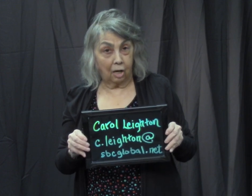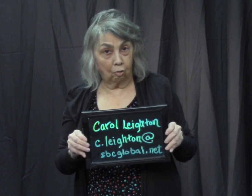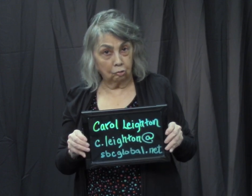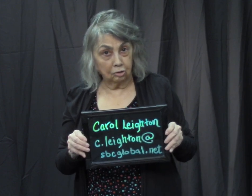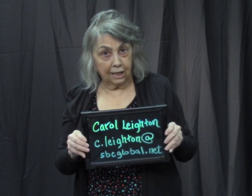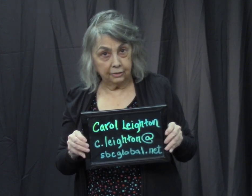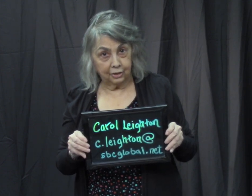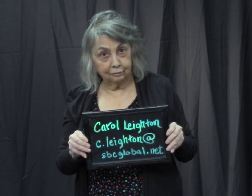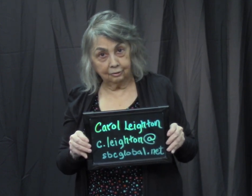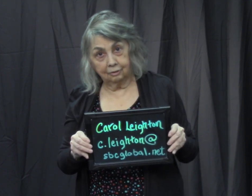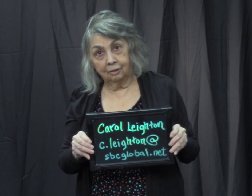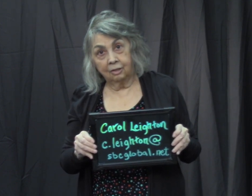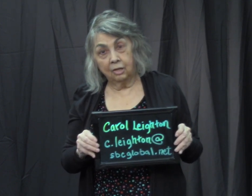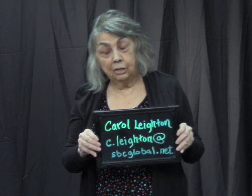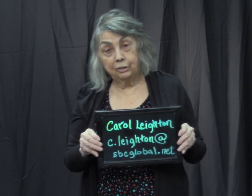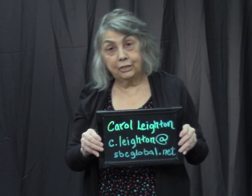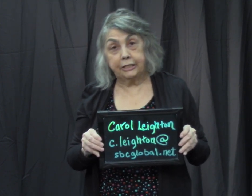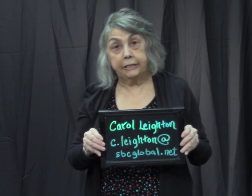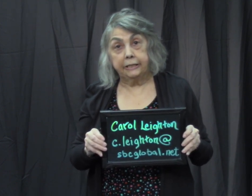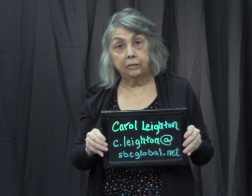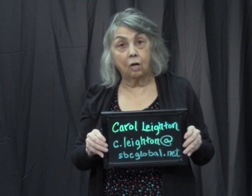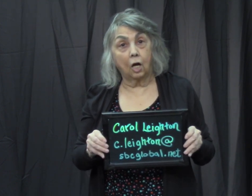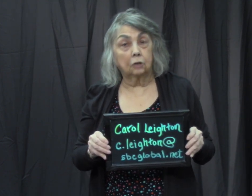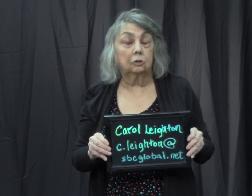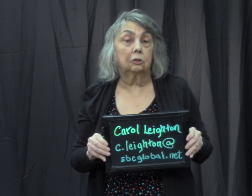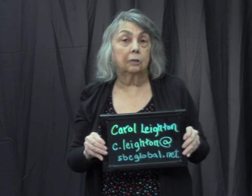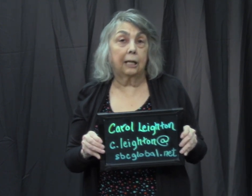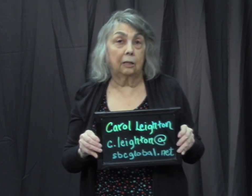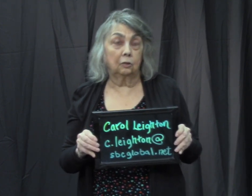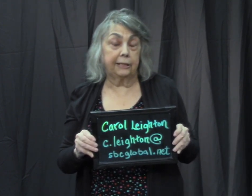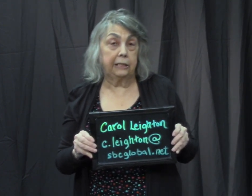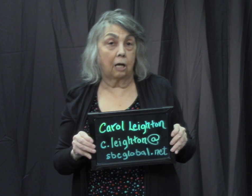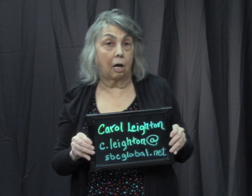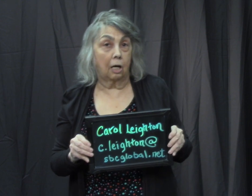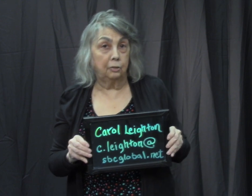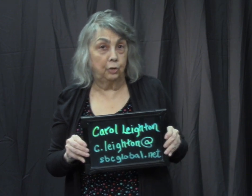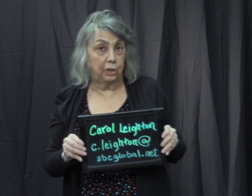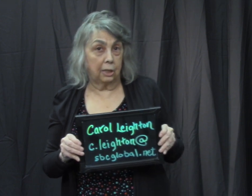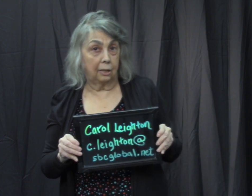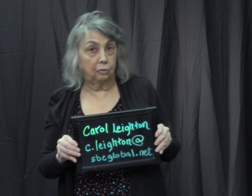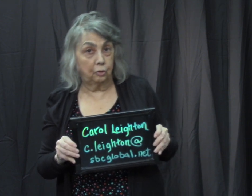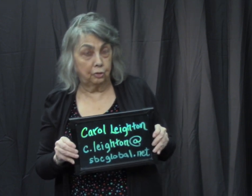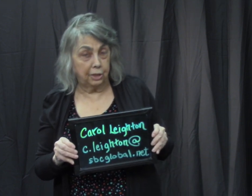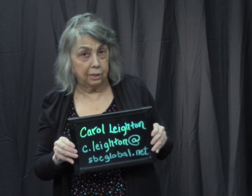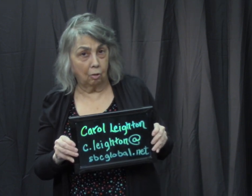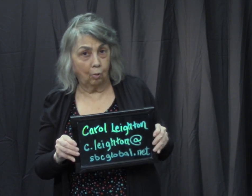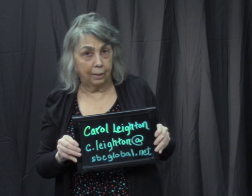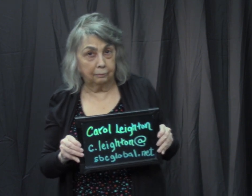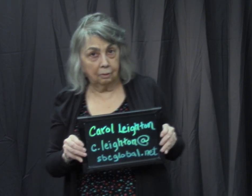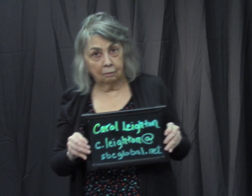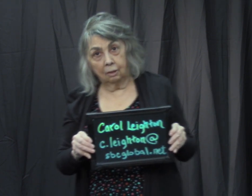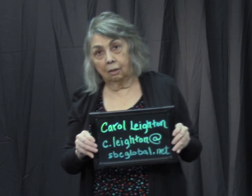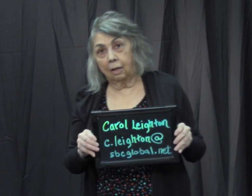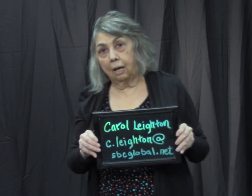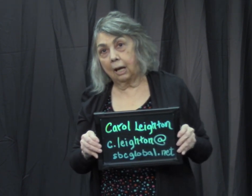Carol Layton, c.leighton at